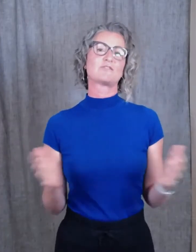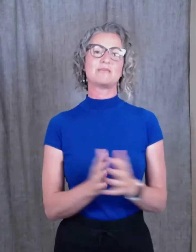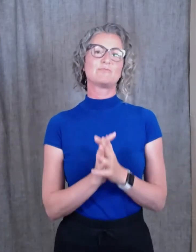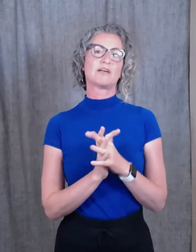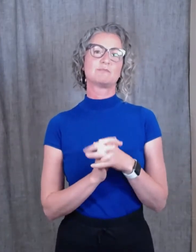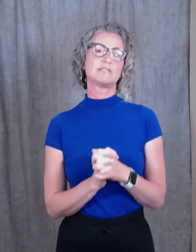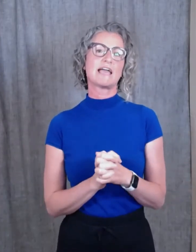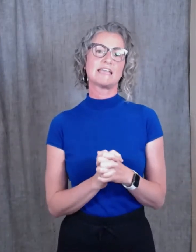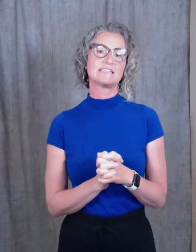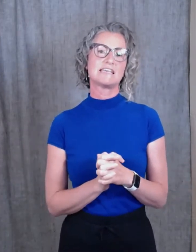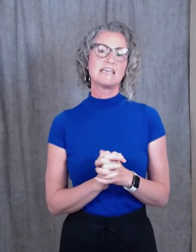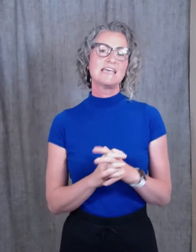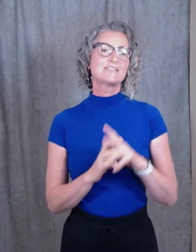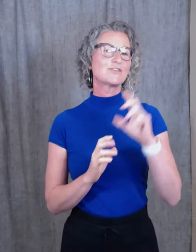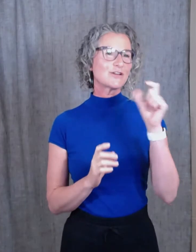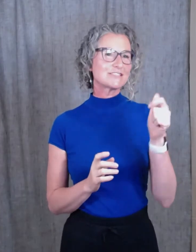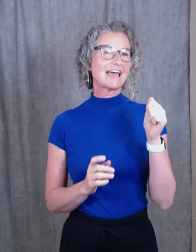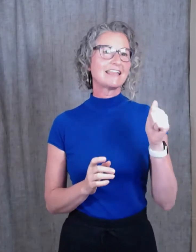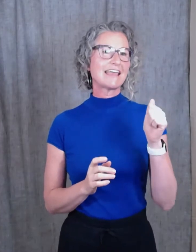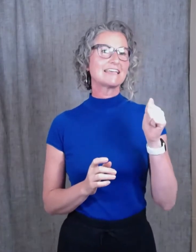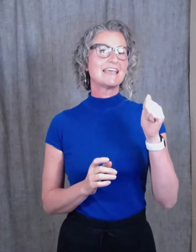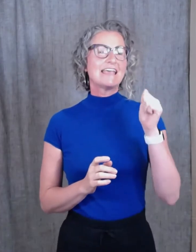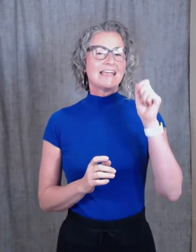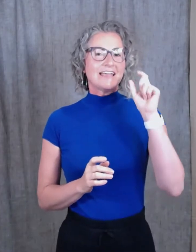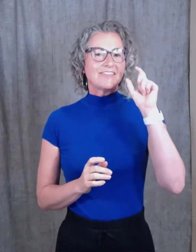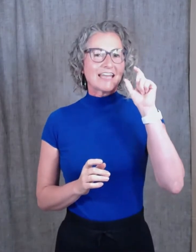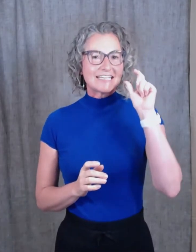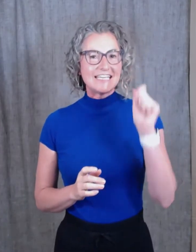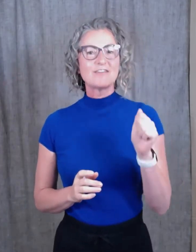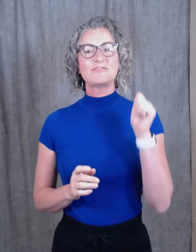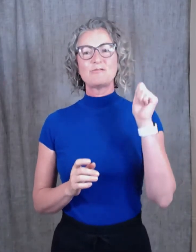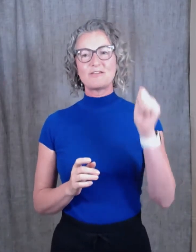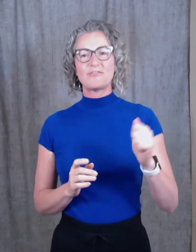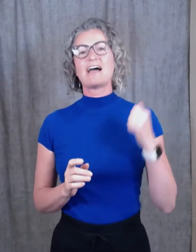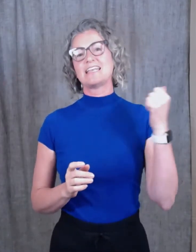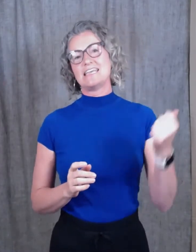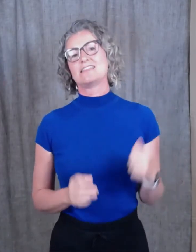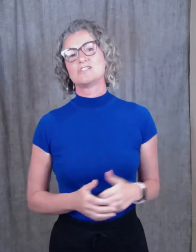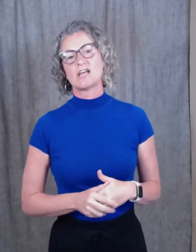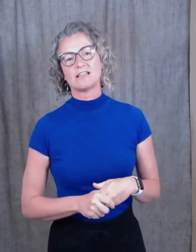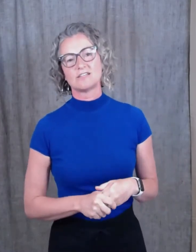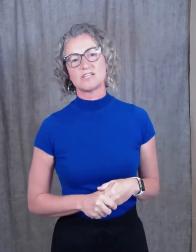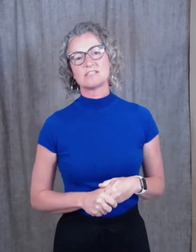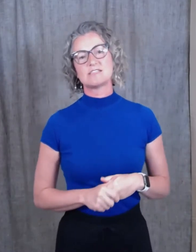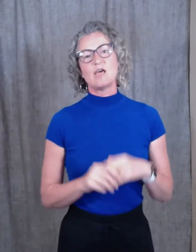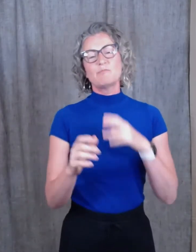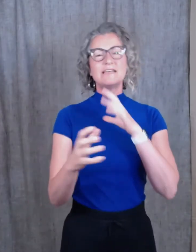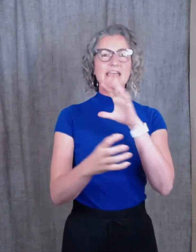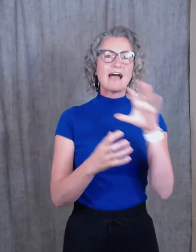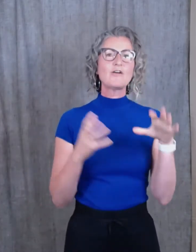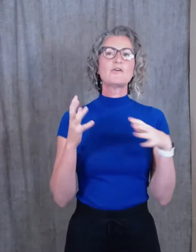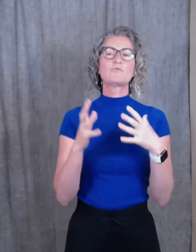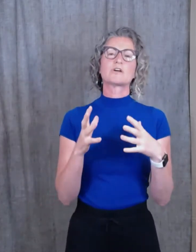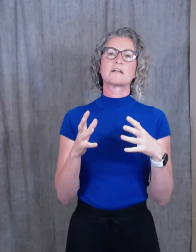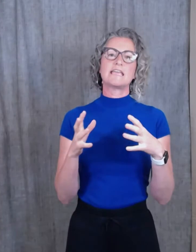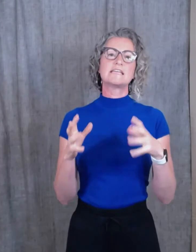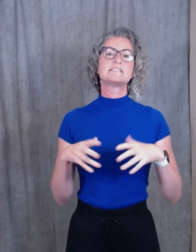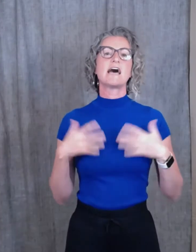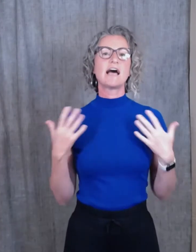people on the planet. So there's that gift that we find in the challenges. But now that we're in a time